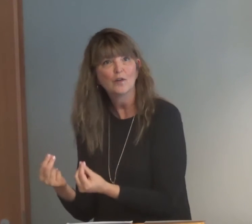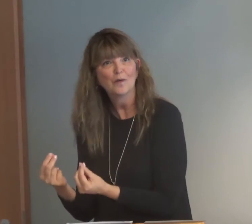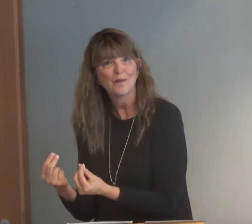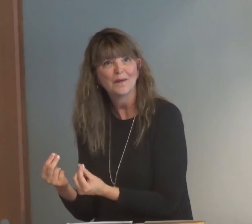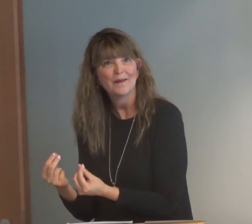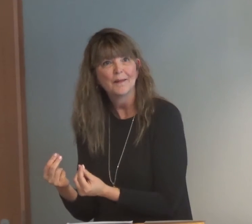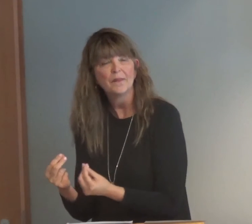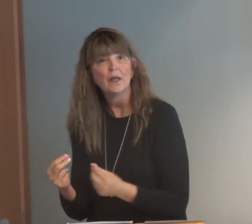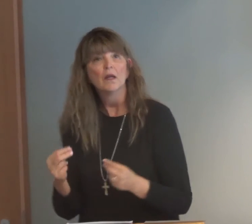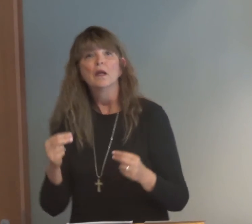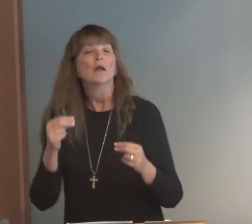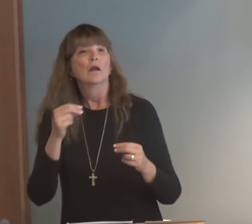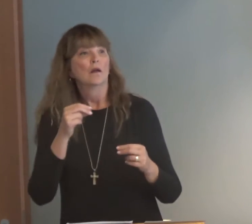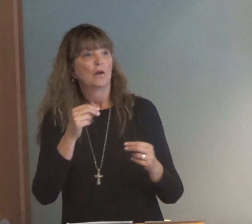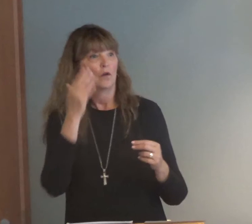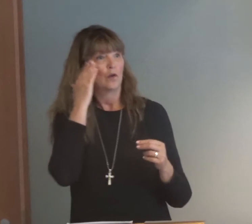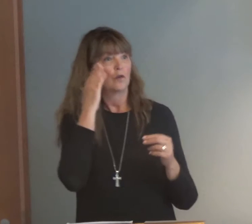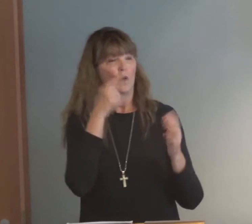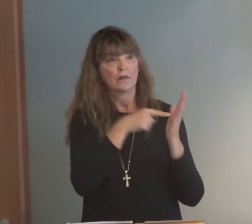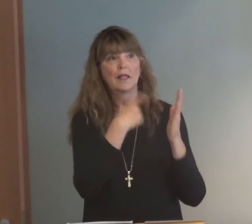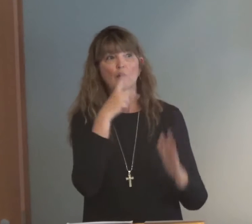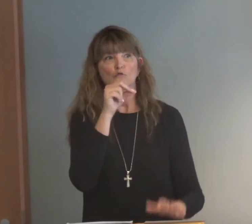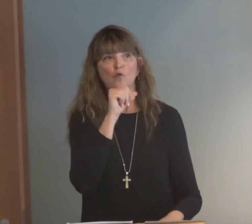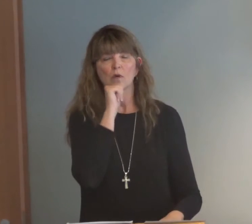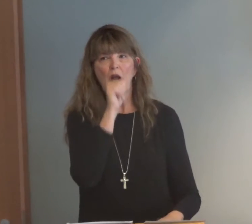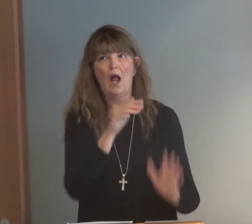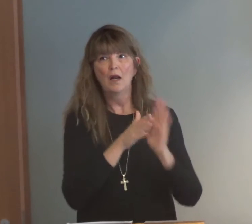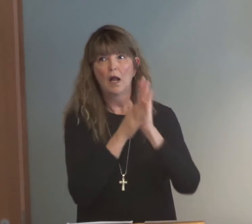not have God's word, we would not know that. And we would not know what to do.